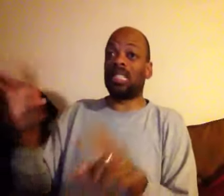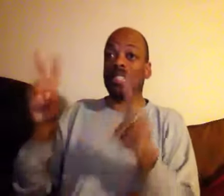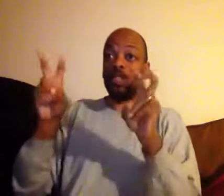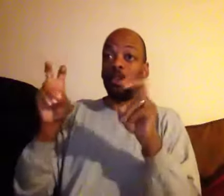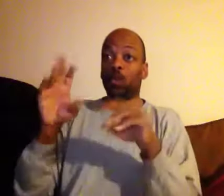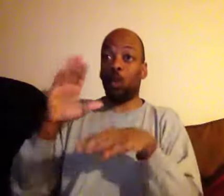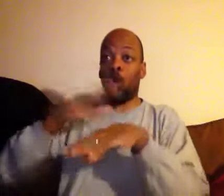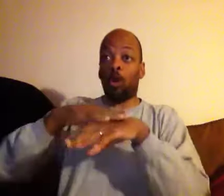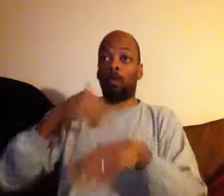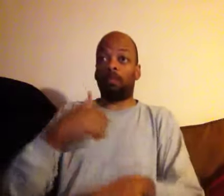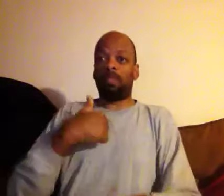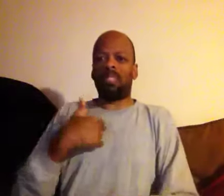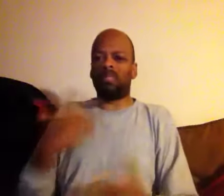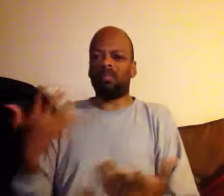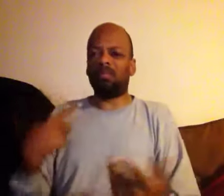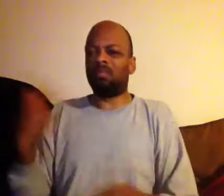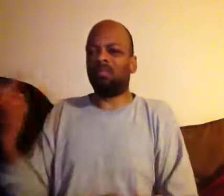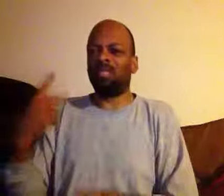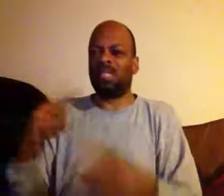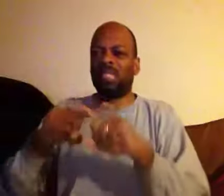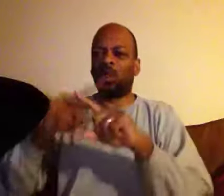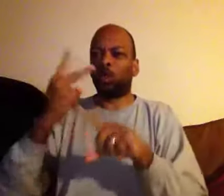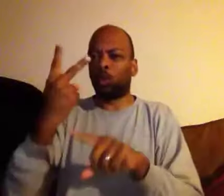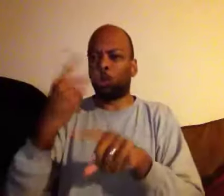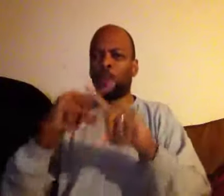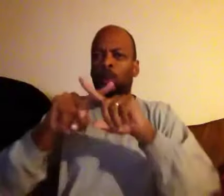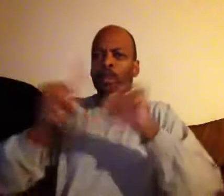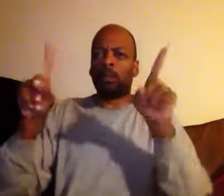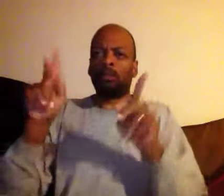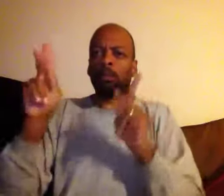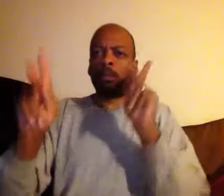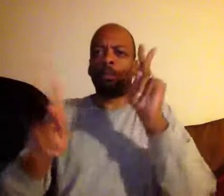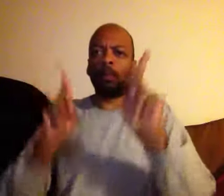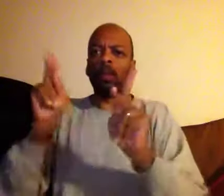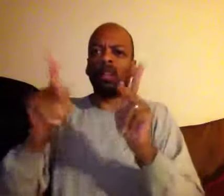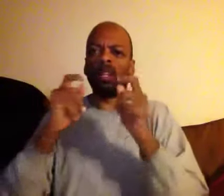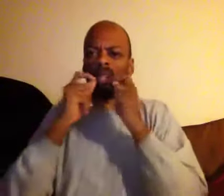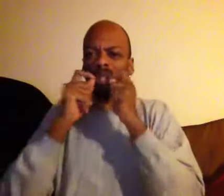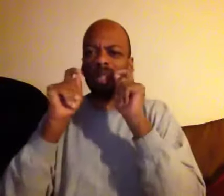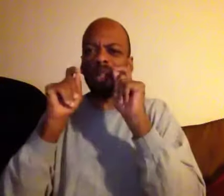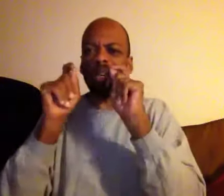just like your dad you led us here you're buying time oh